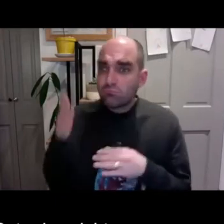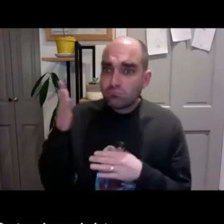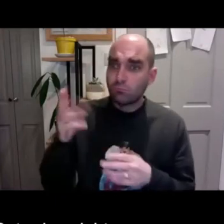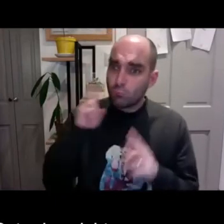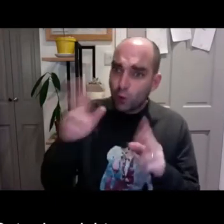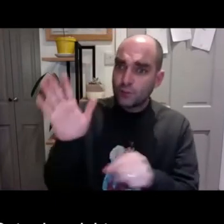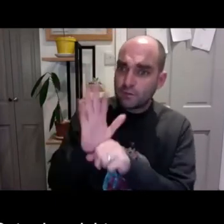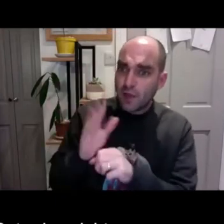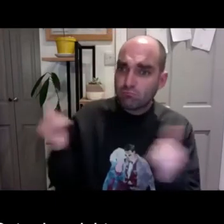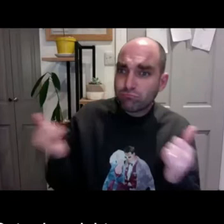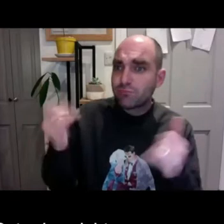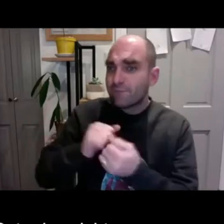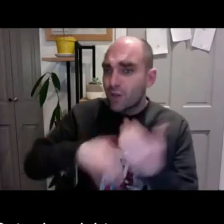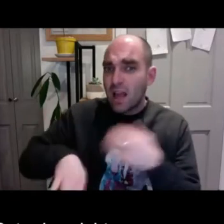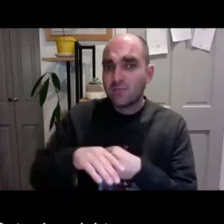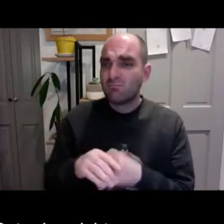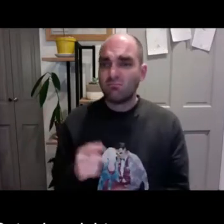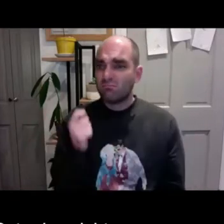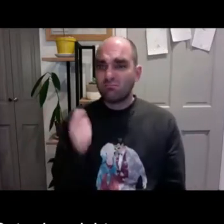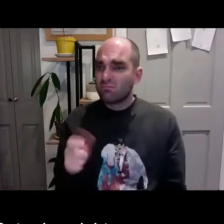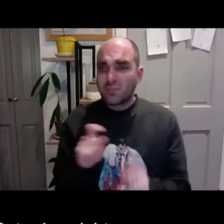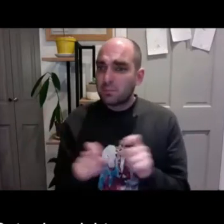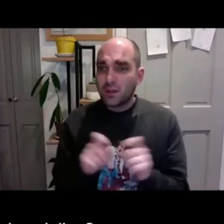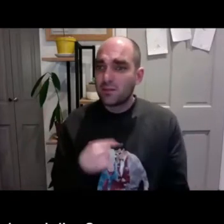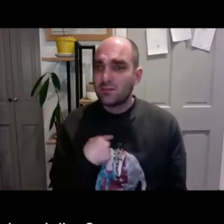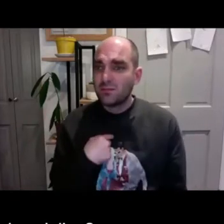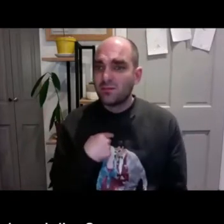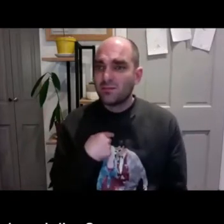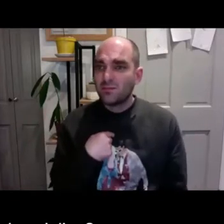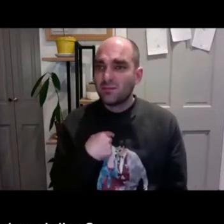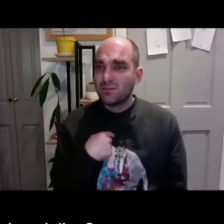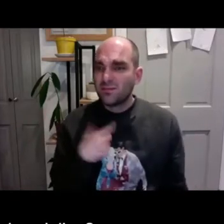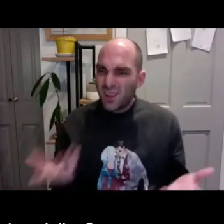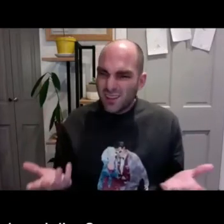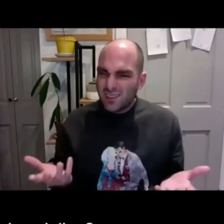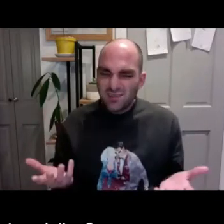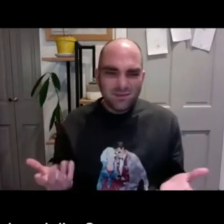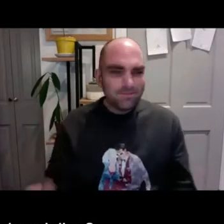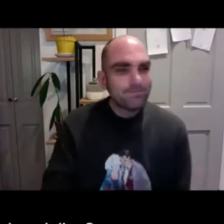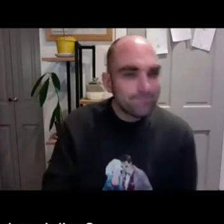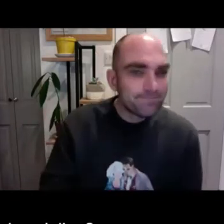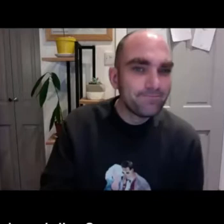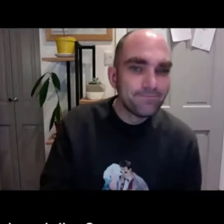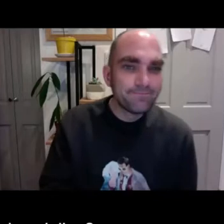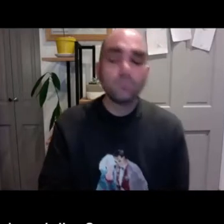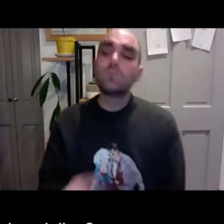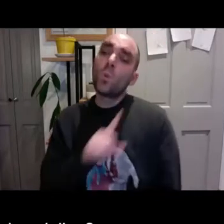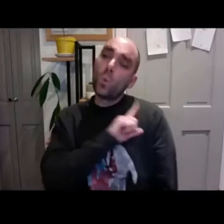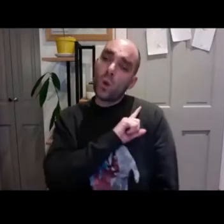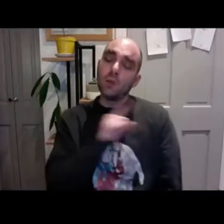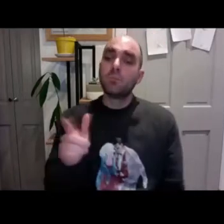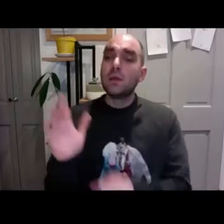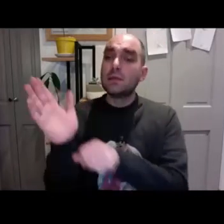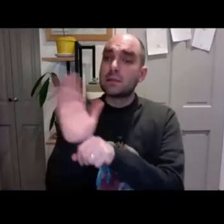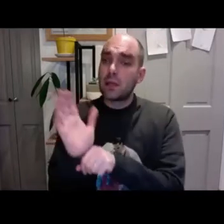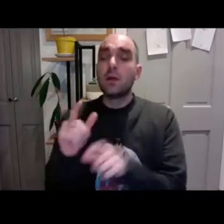You know, Friday nights, Saturday nights. Can I go and watch a film and be with my friends and socialise? Very rarely. Which seems unfair to me.